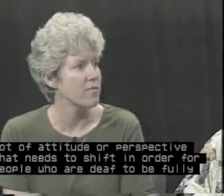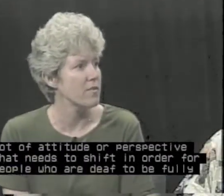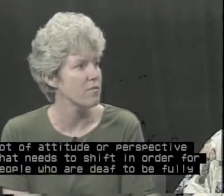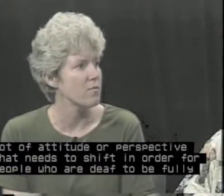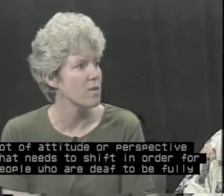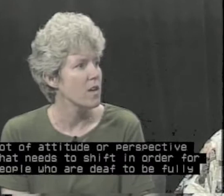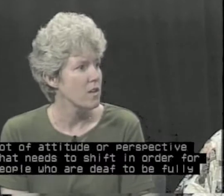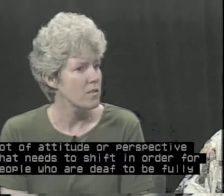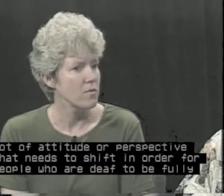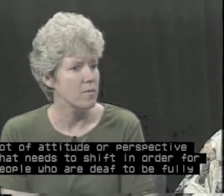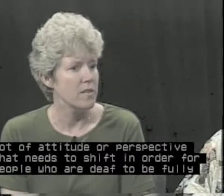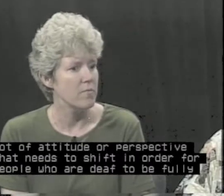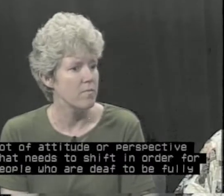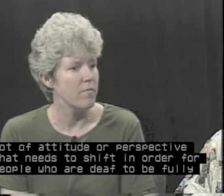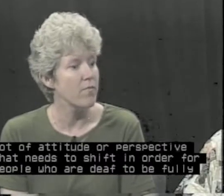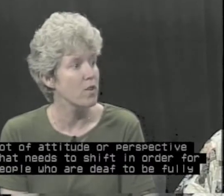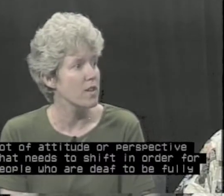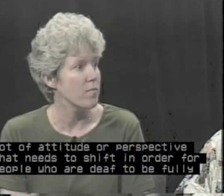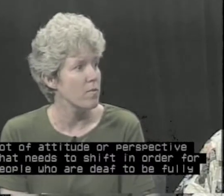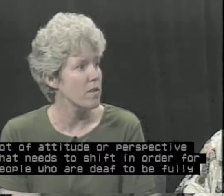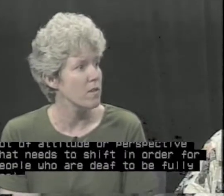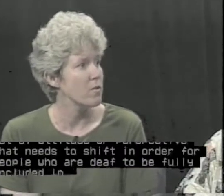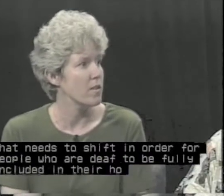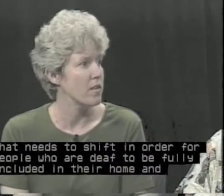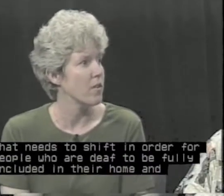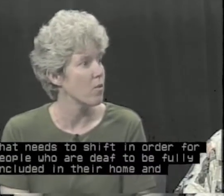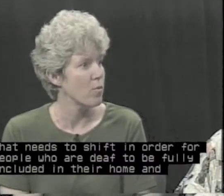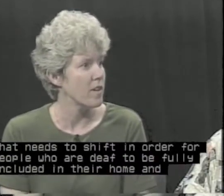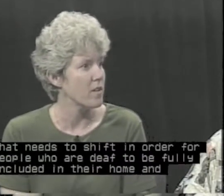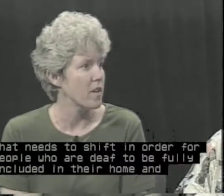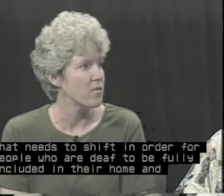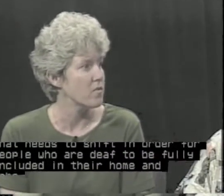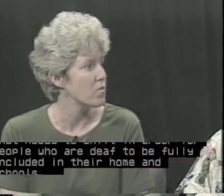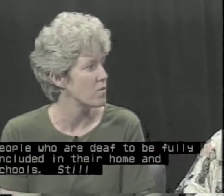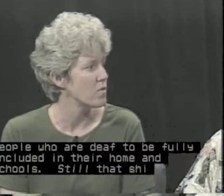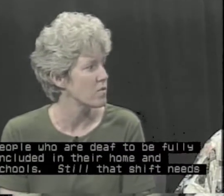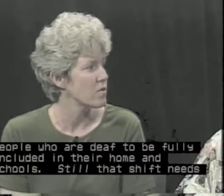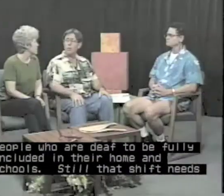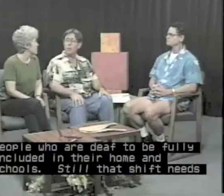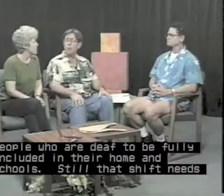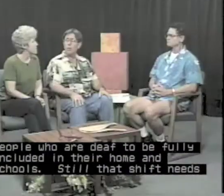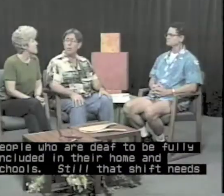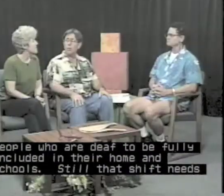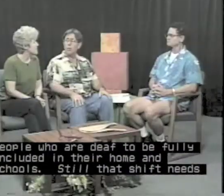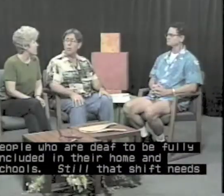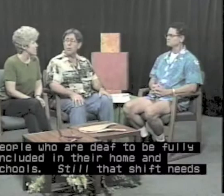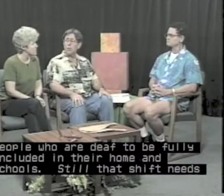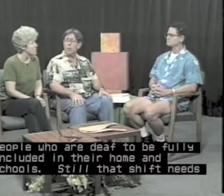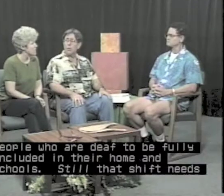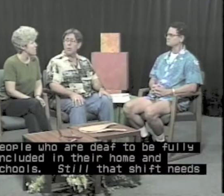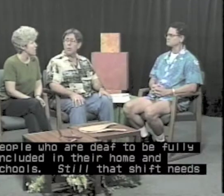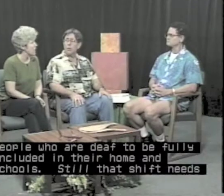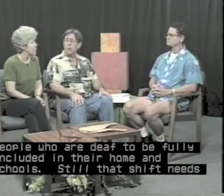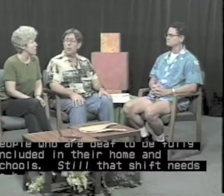to be fully included in their home and schools. Still that shift needs to happen.